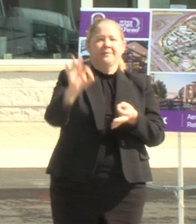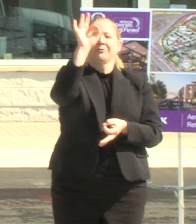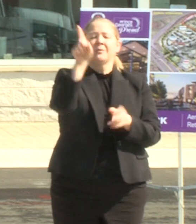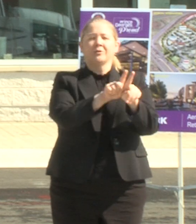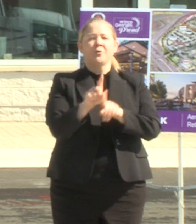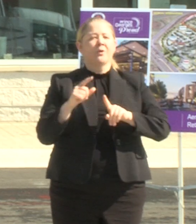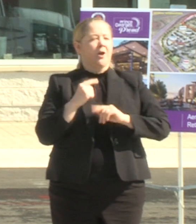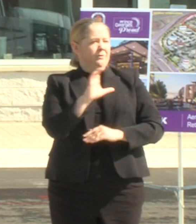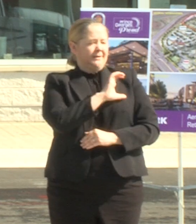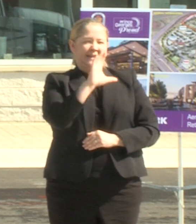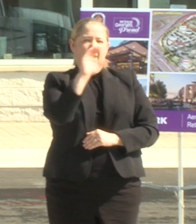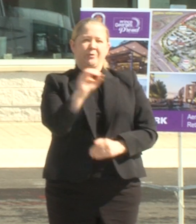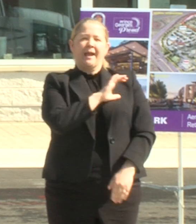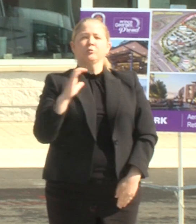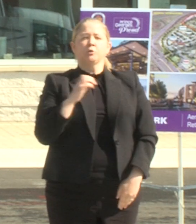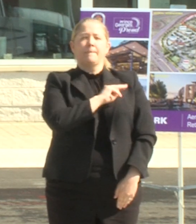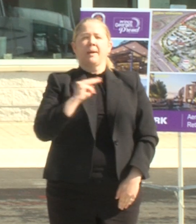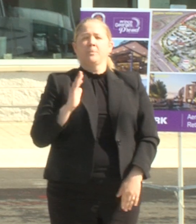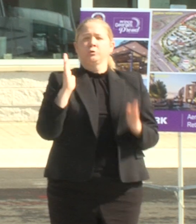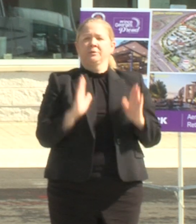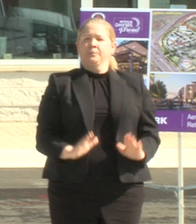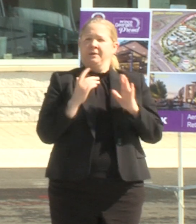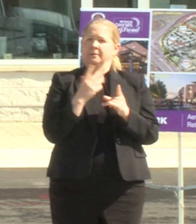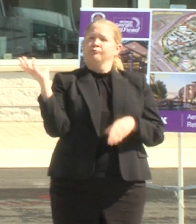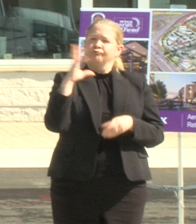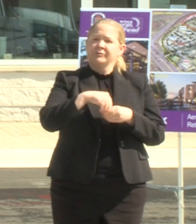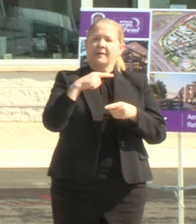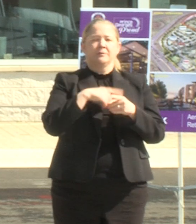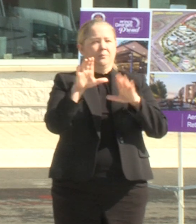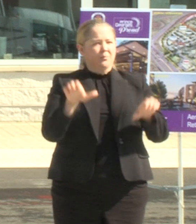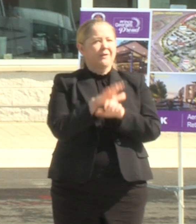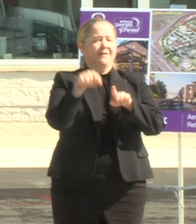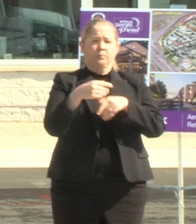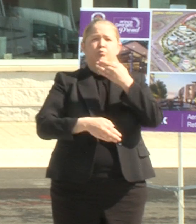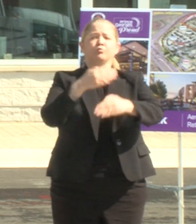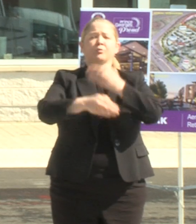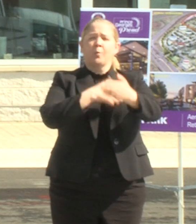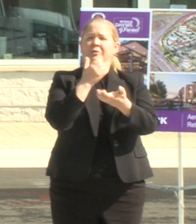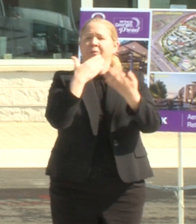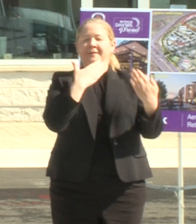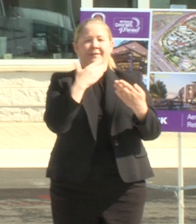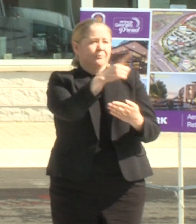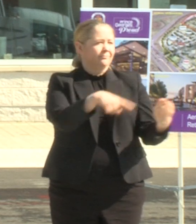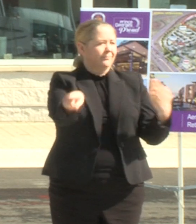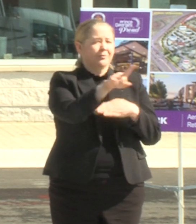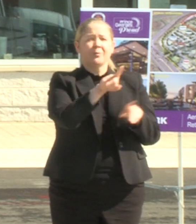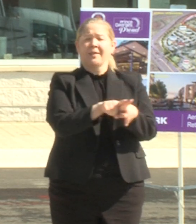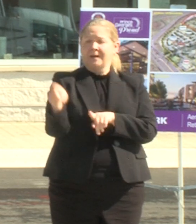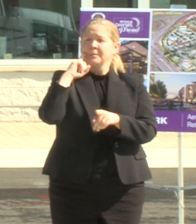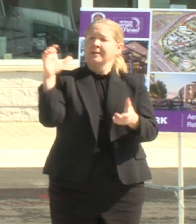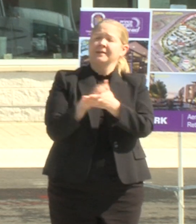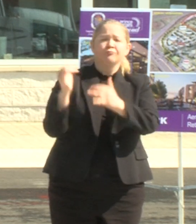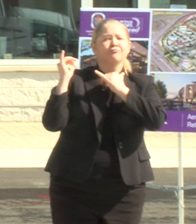county council members who have been an active part of this process I want to thank them also they believe as I do in